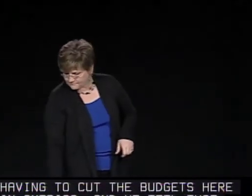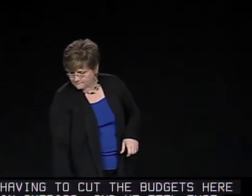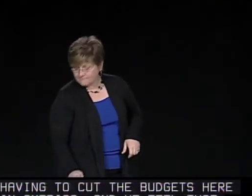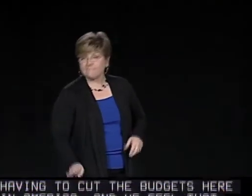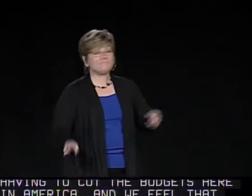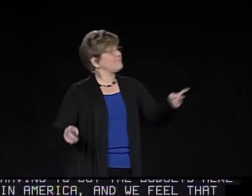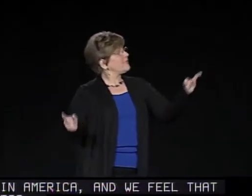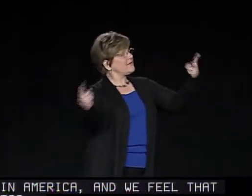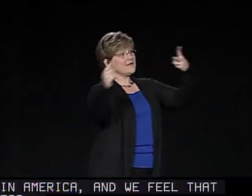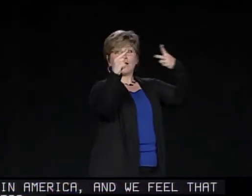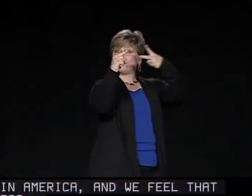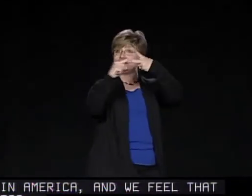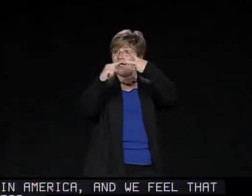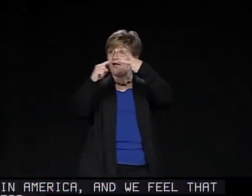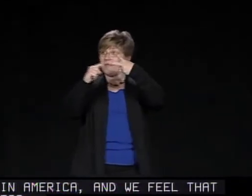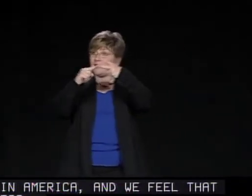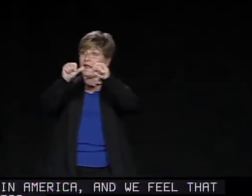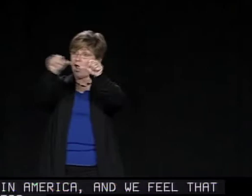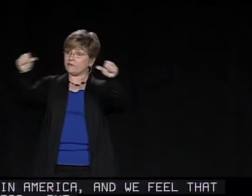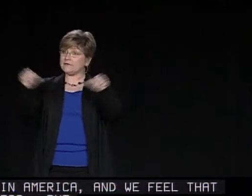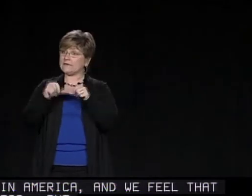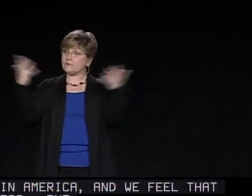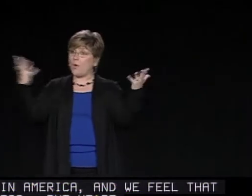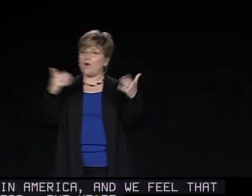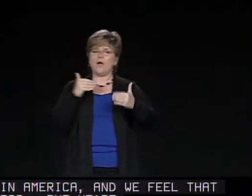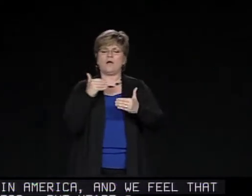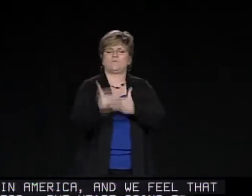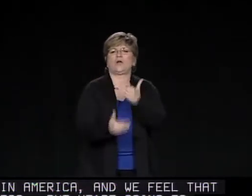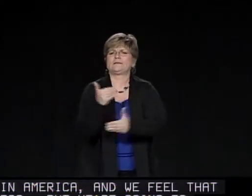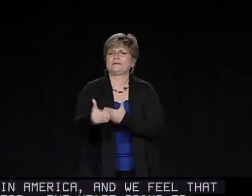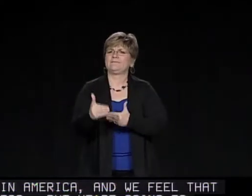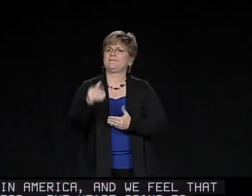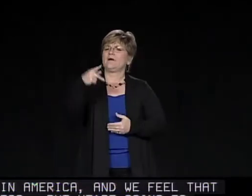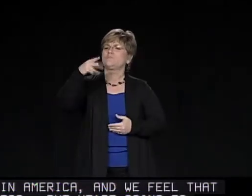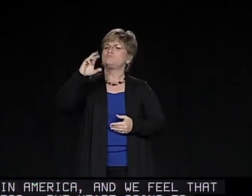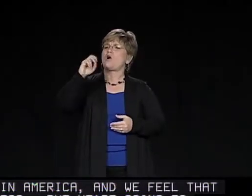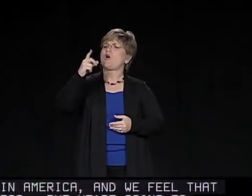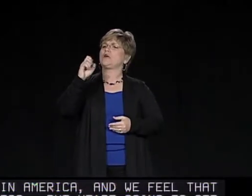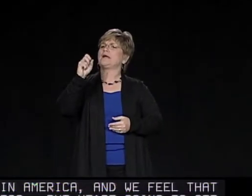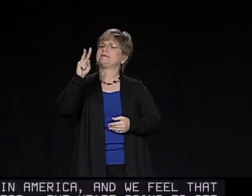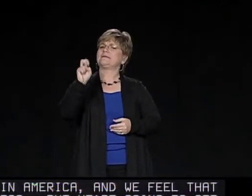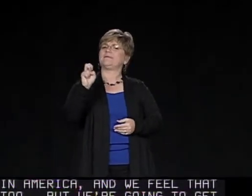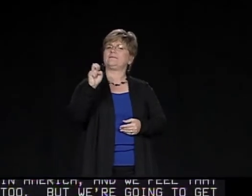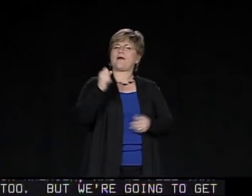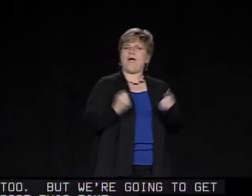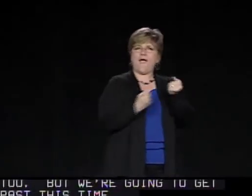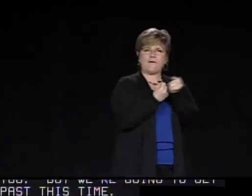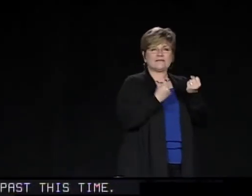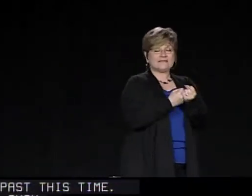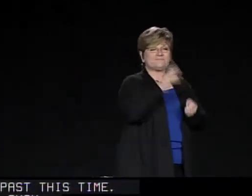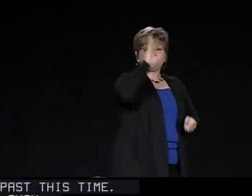But we're going to get past this time. Okay, the second area is progressive advocacy.